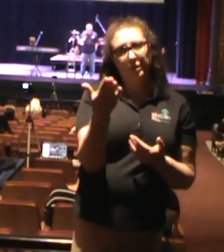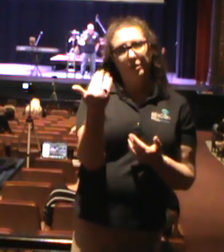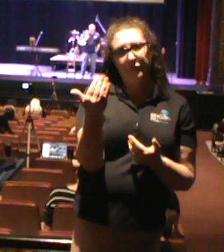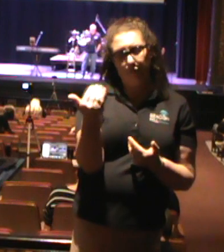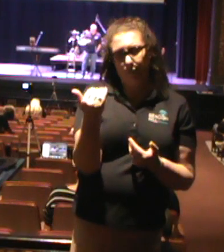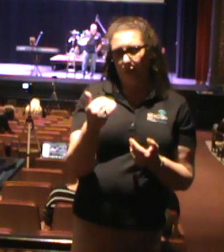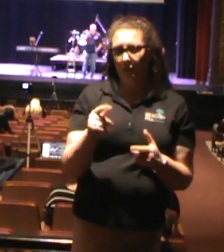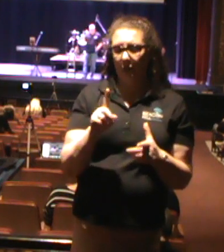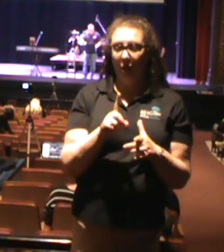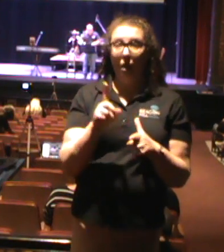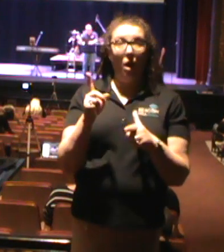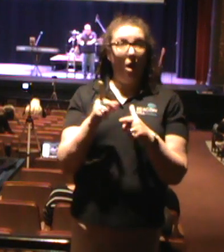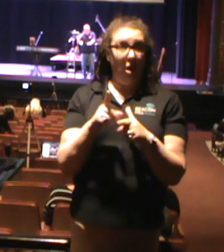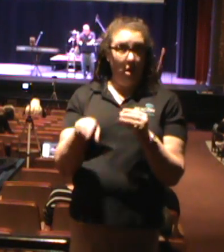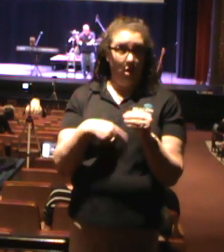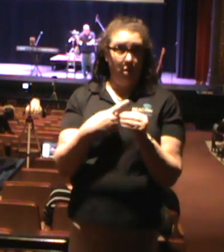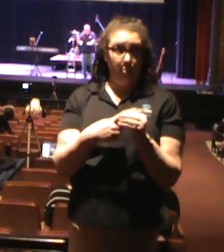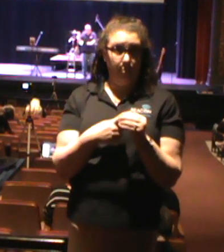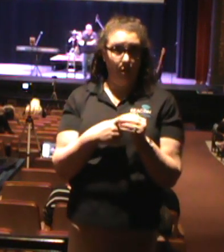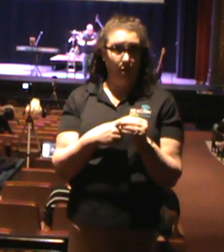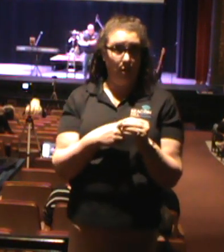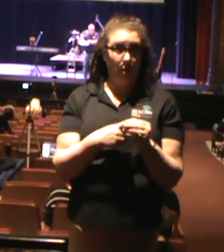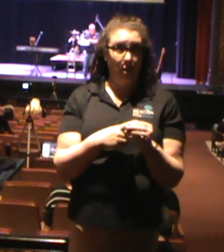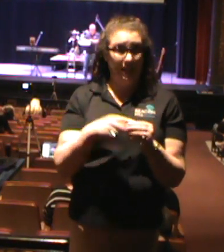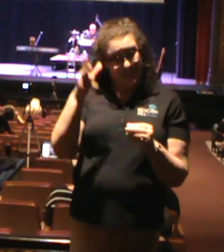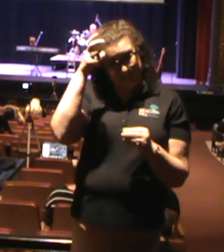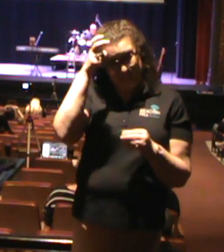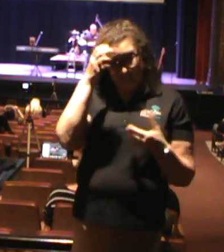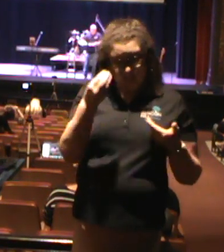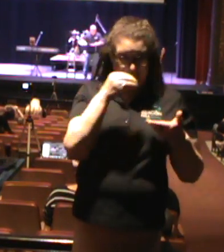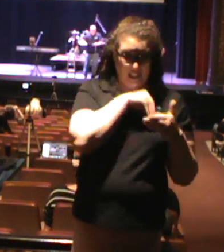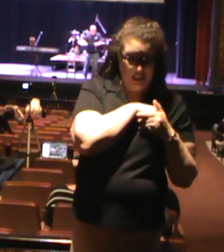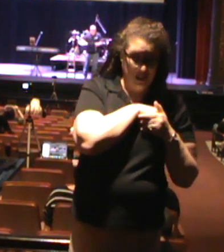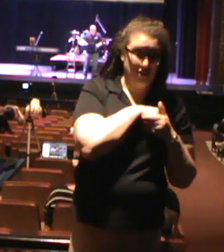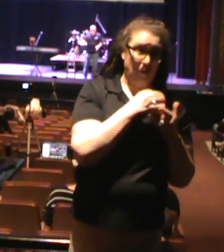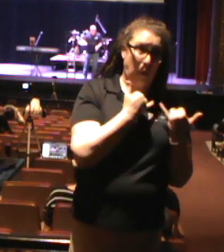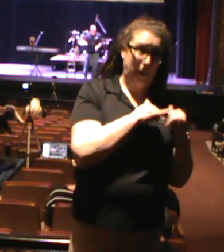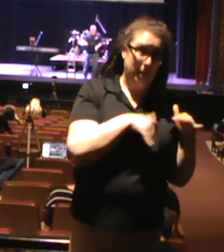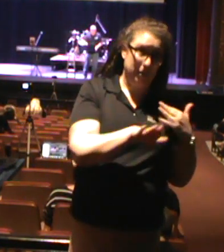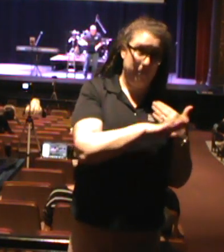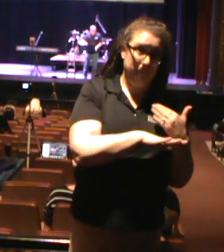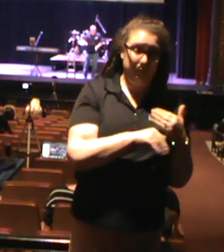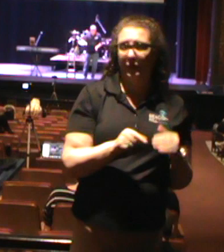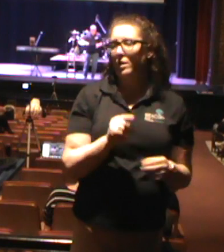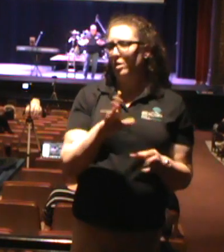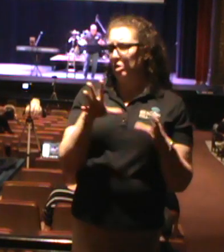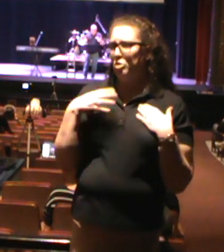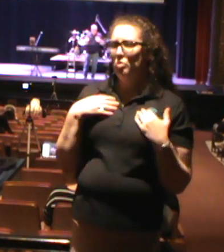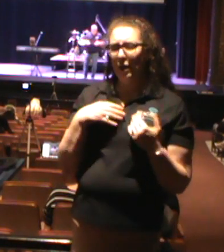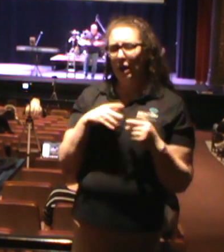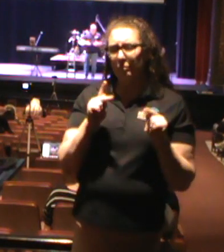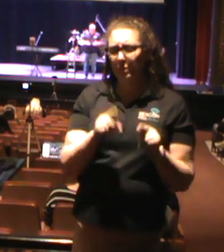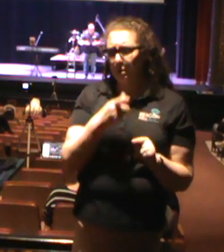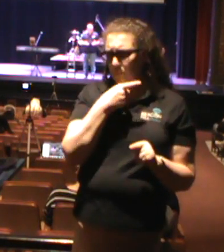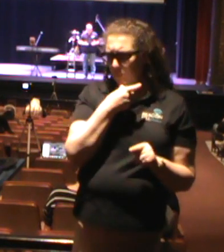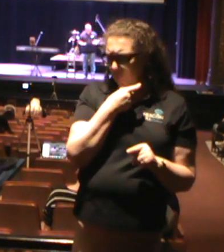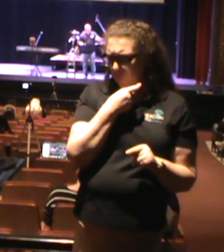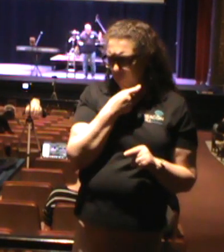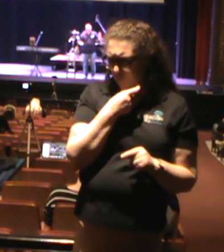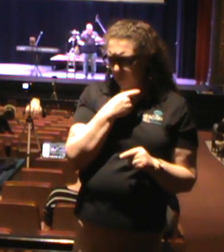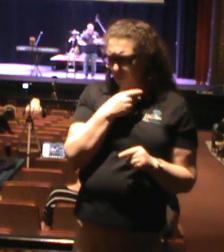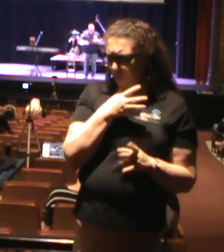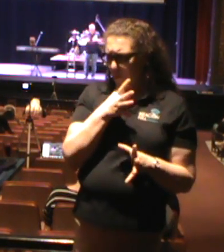indoor playground. says, but I have a few things against you. You have some there who hold to the teaching of Balaam,